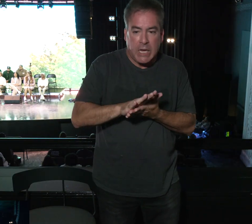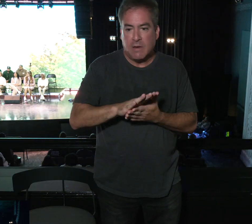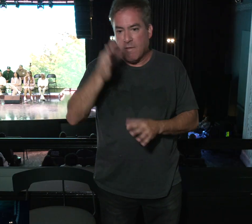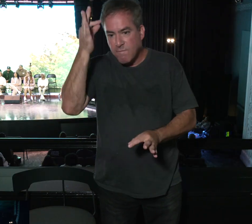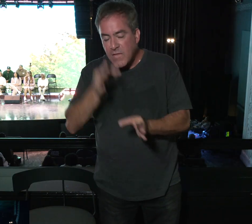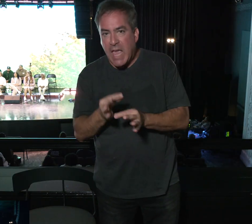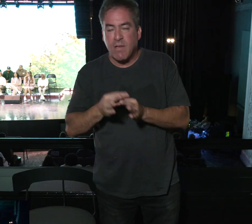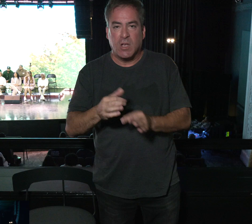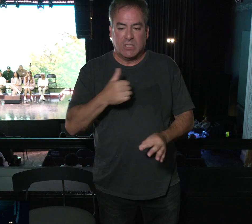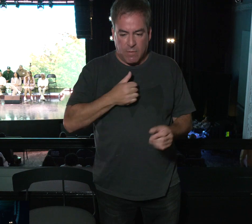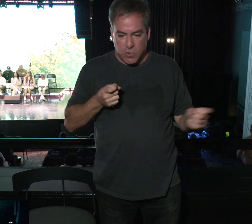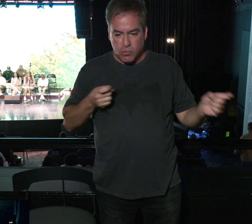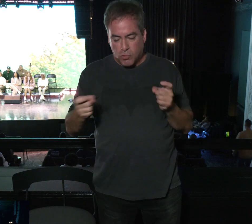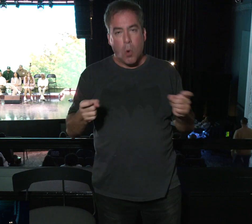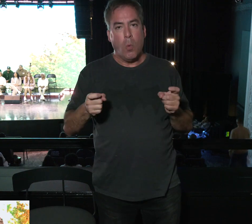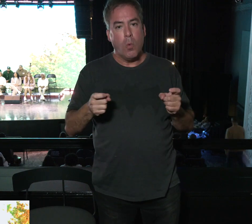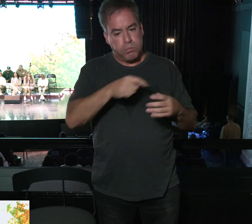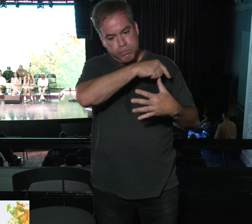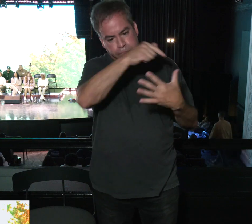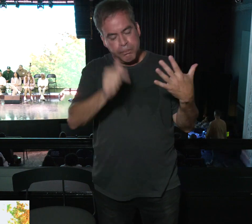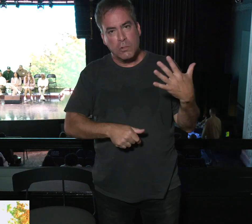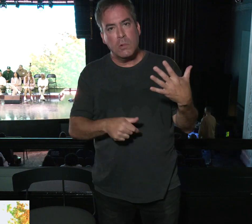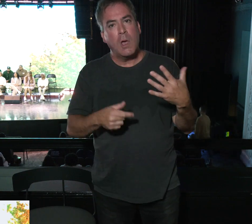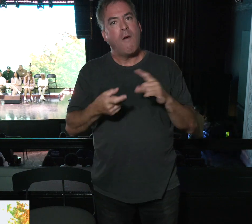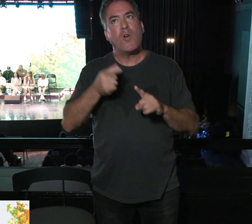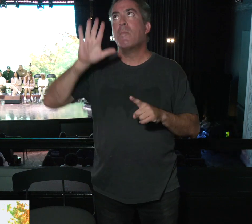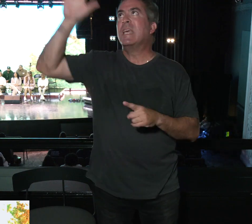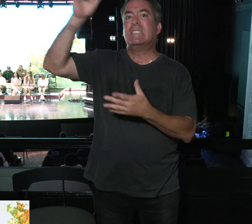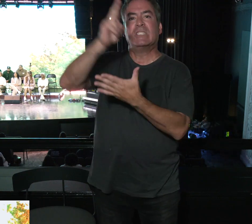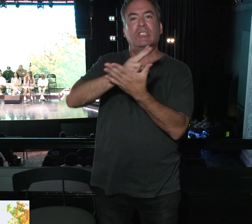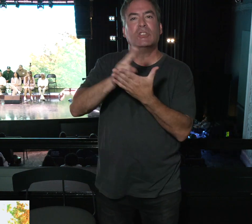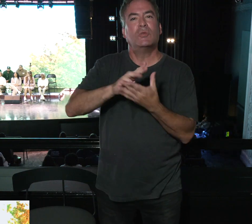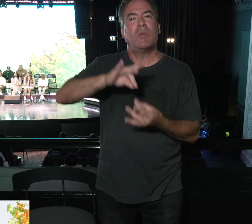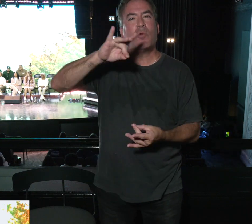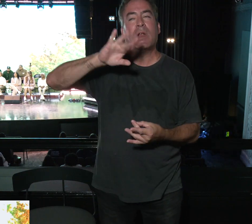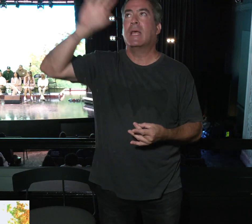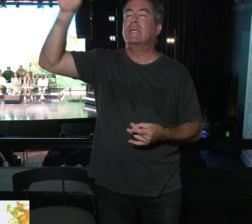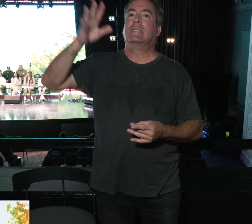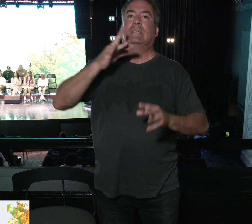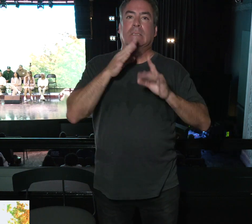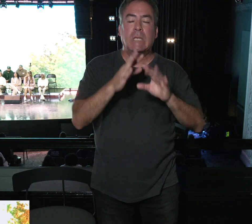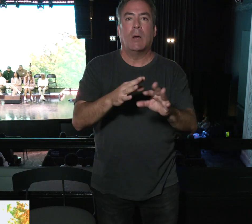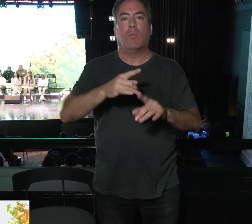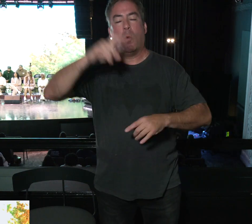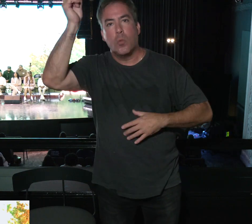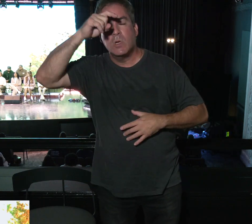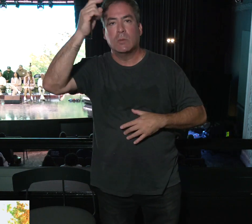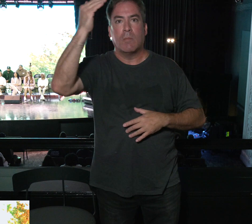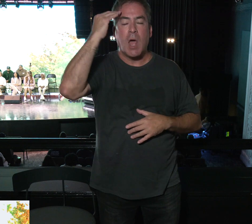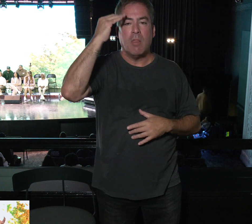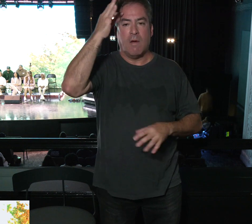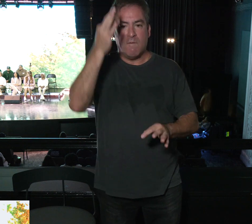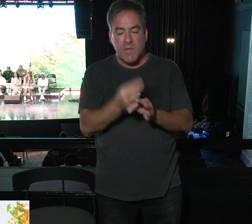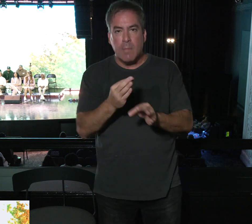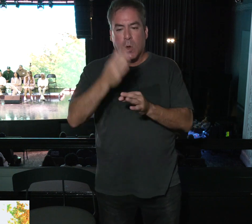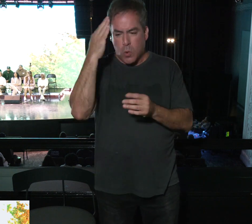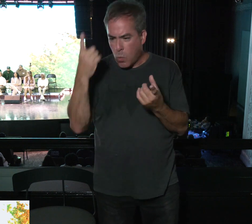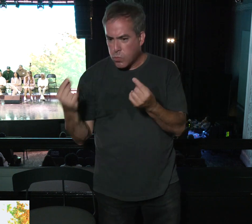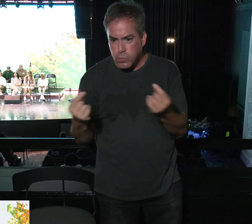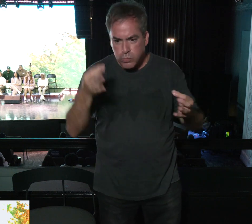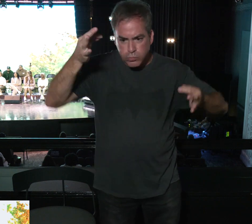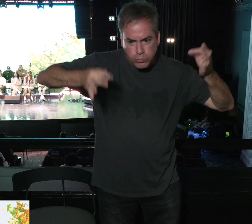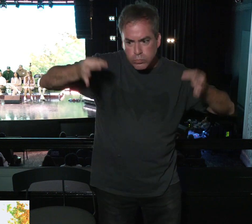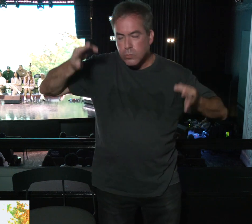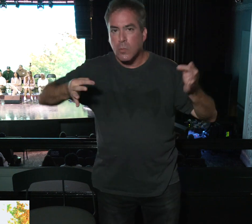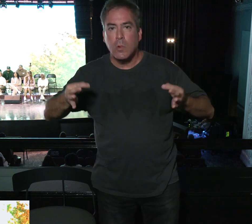faithfulness, self-control. There are gifts of the Spirit. Tongues, interpretation, healing, prophecy, wisdom, knowledge, faith, discerning between spirits.